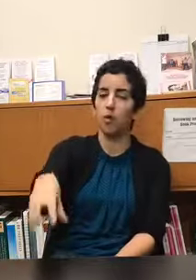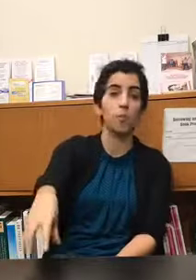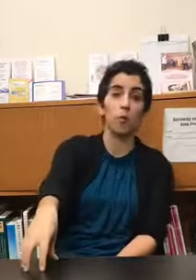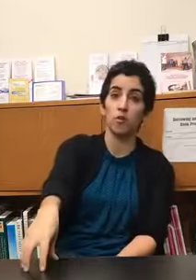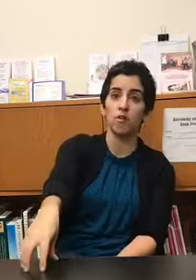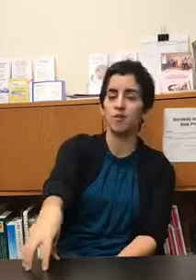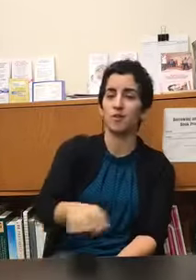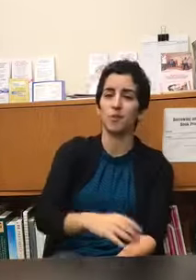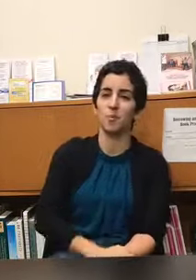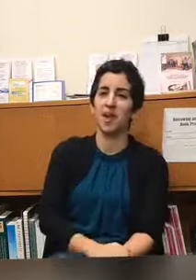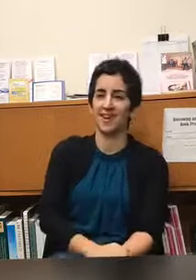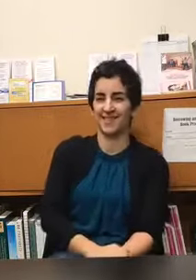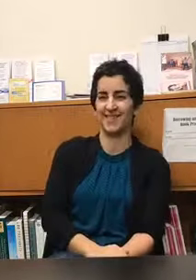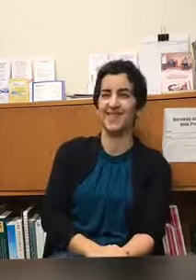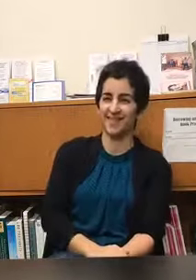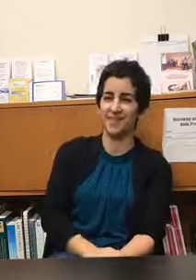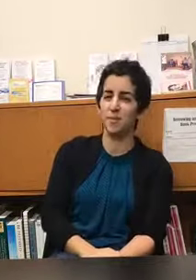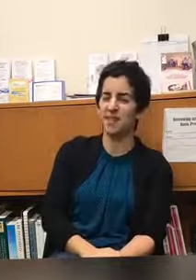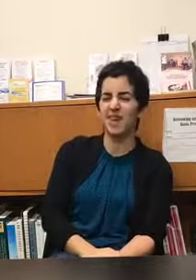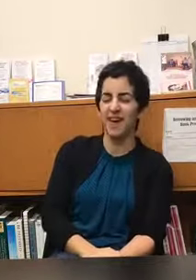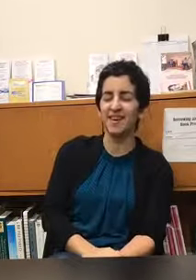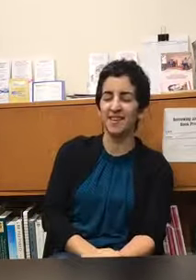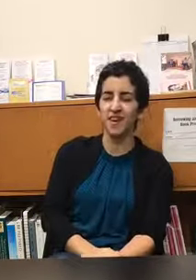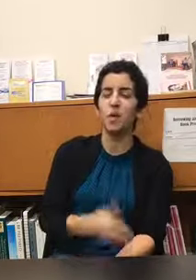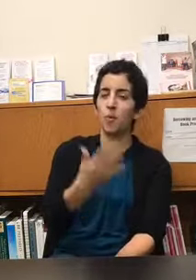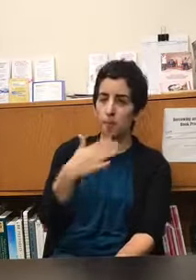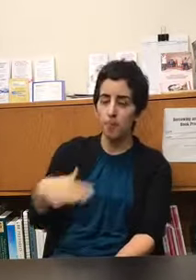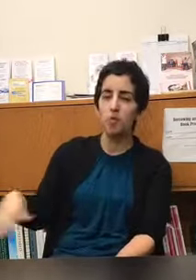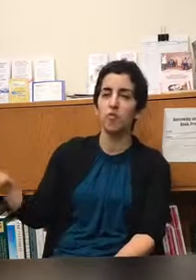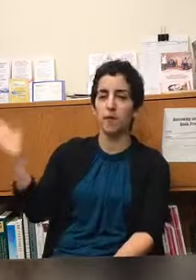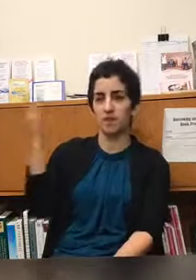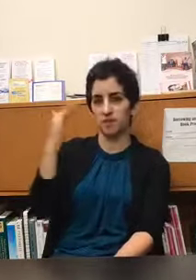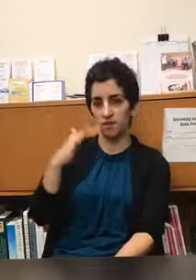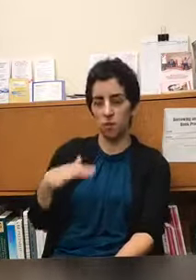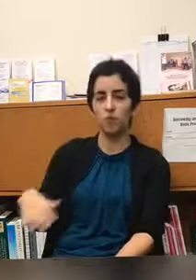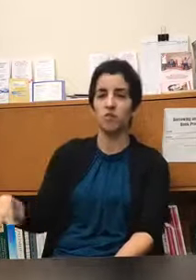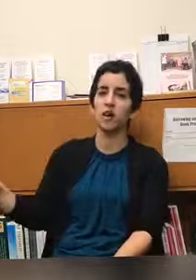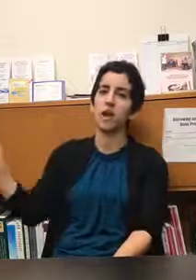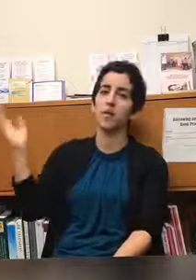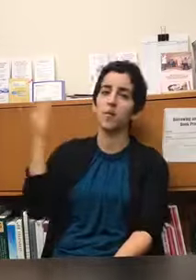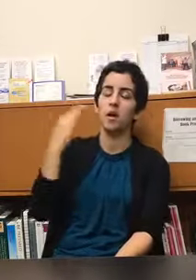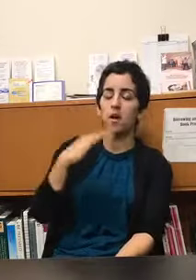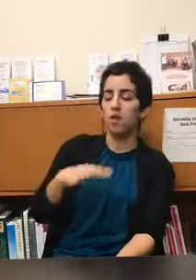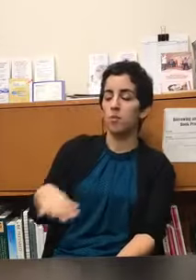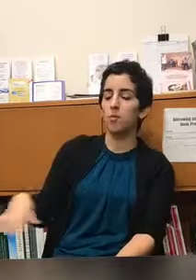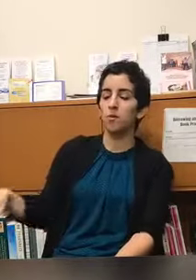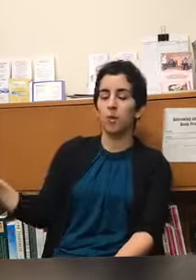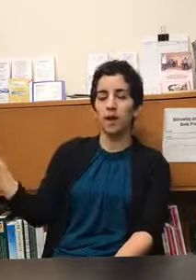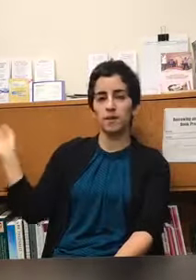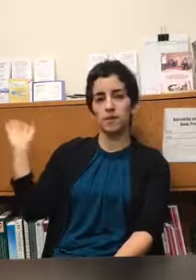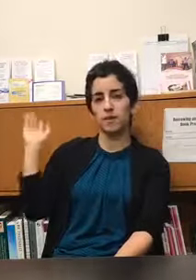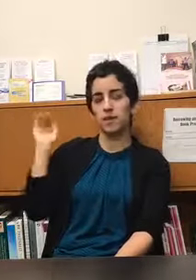a boulder or something something static we want movement and so over time the more you practice it